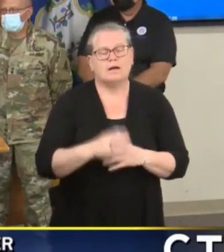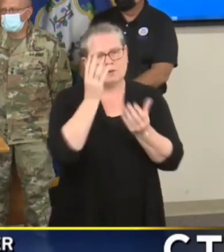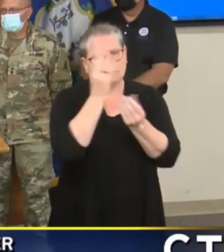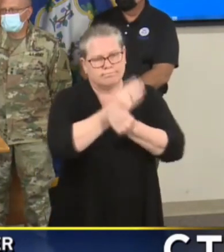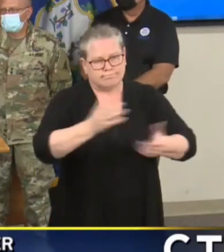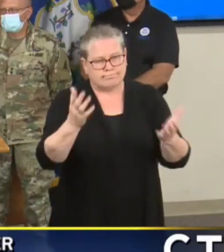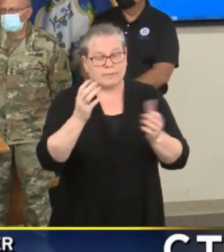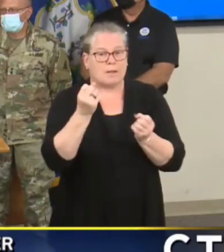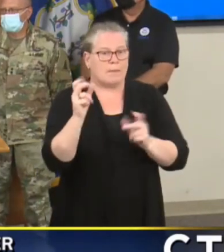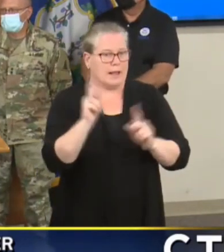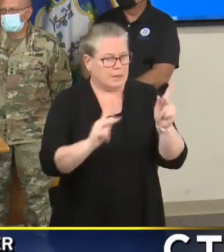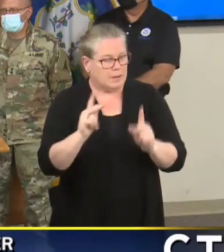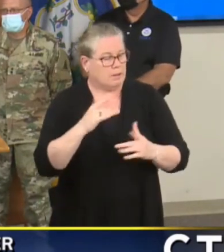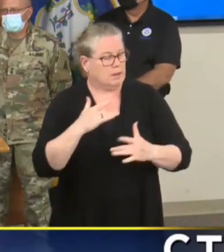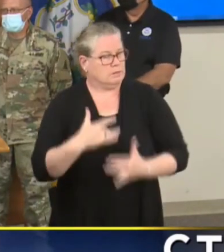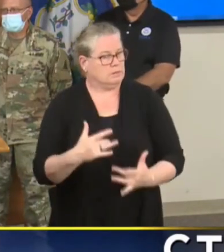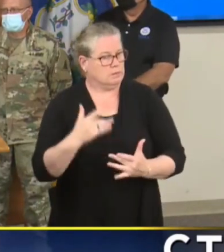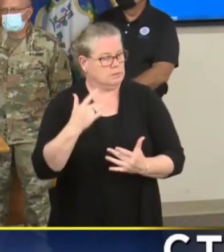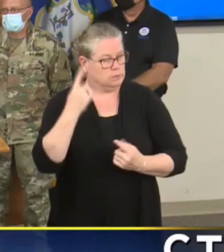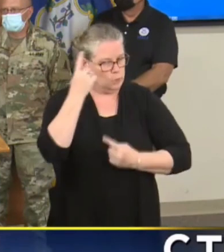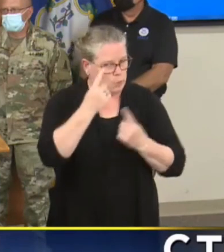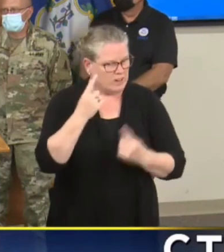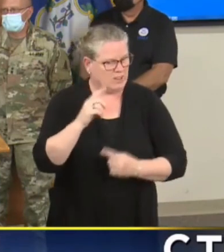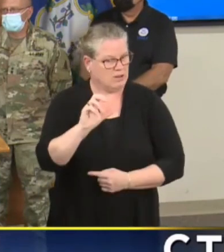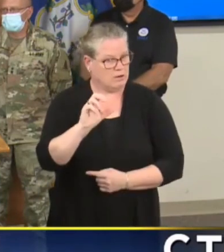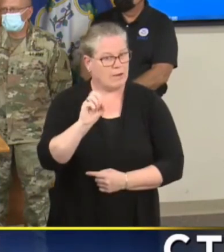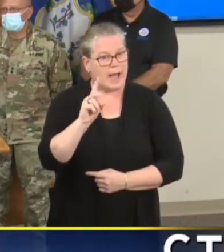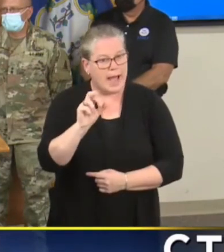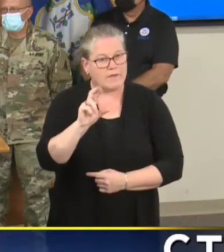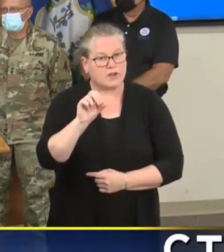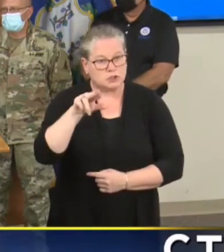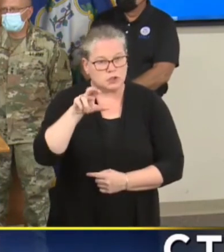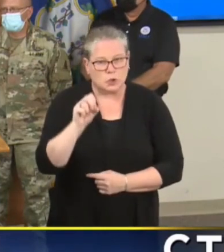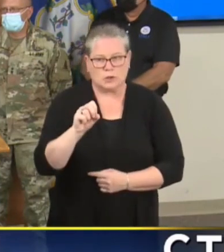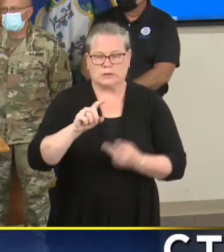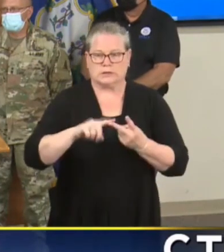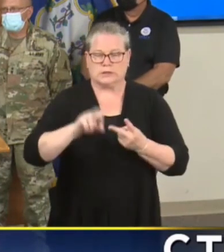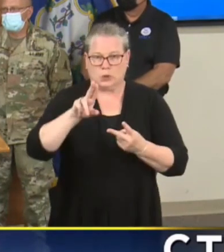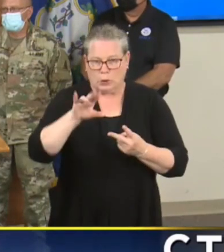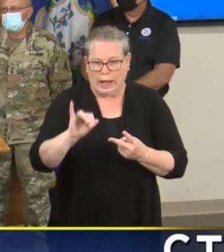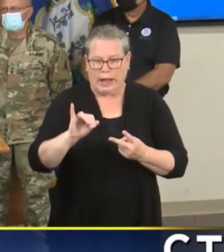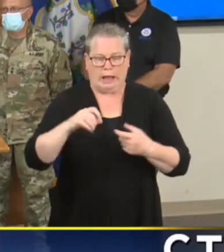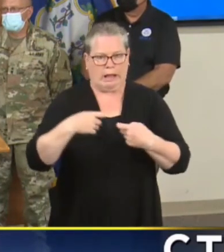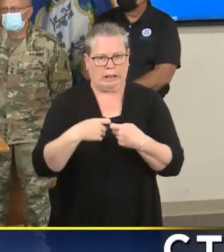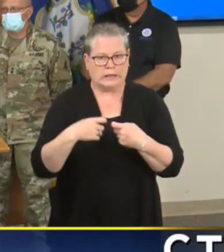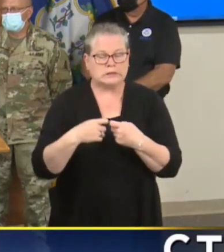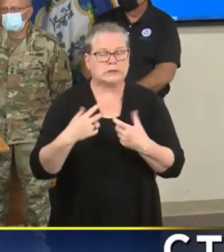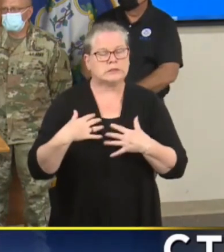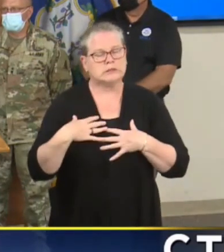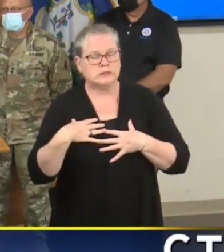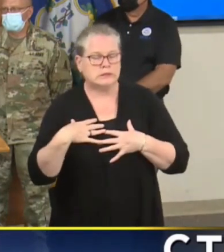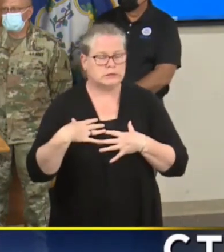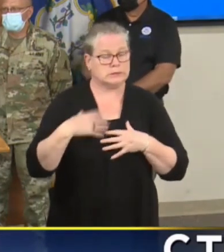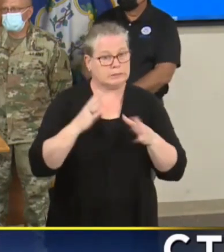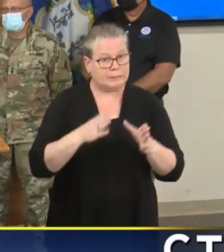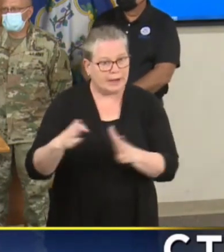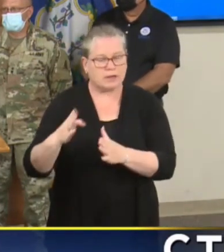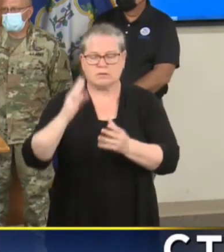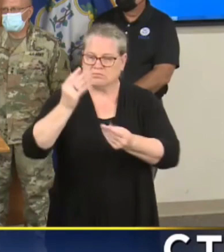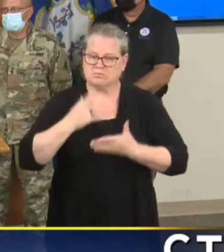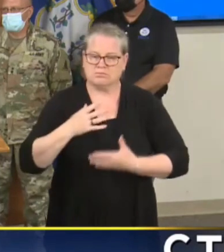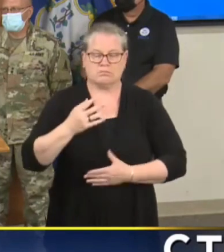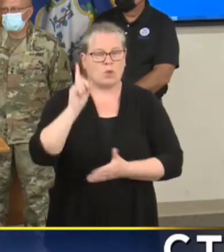wondering is Eversource prepared and they've told us that they have 1,471